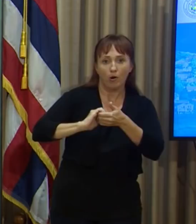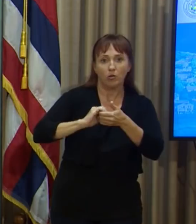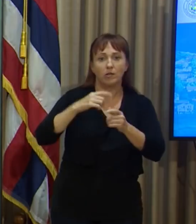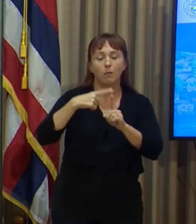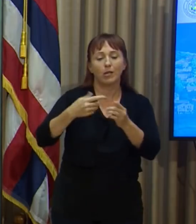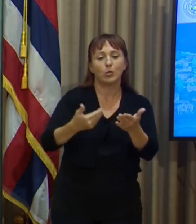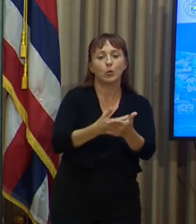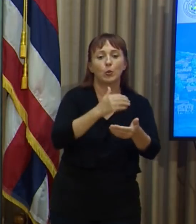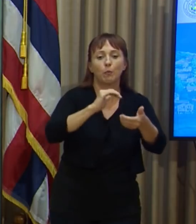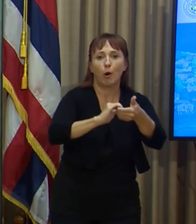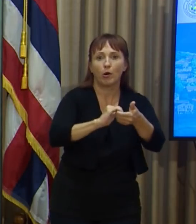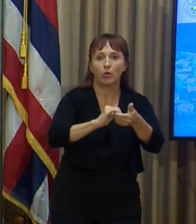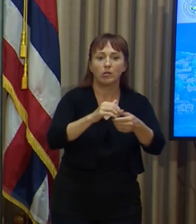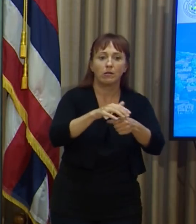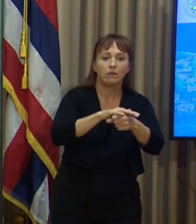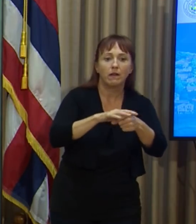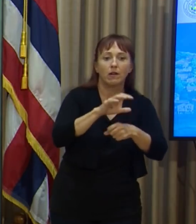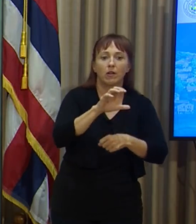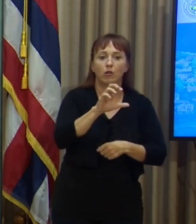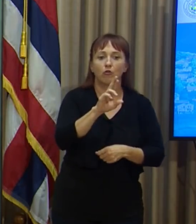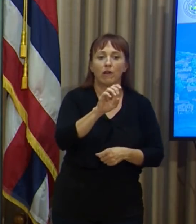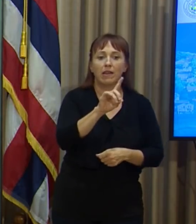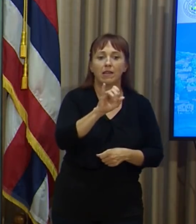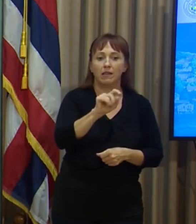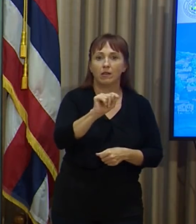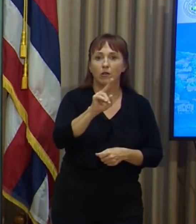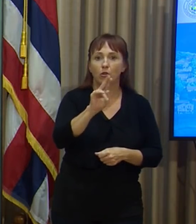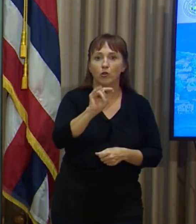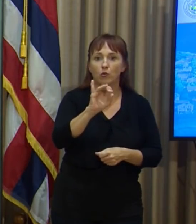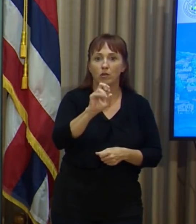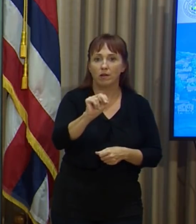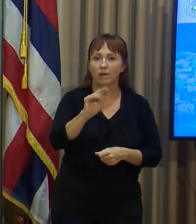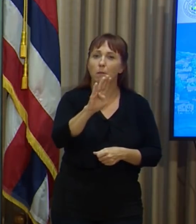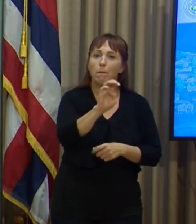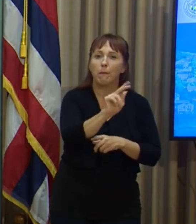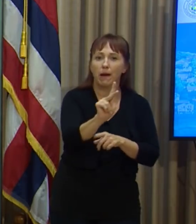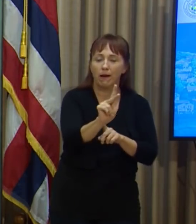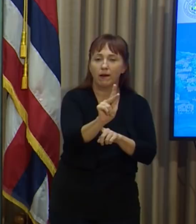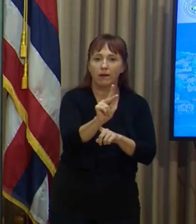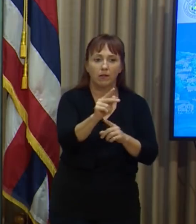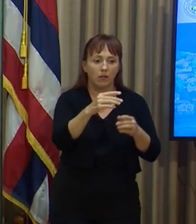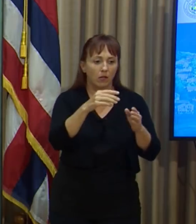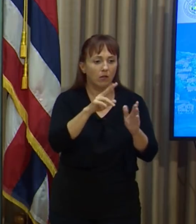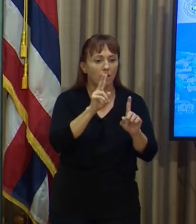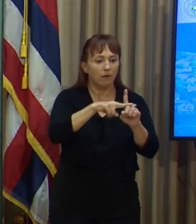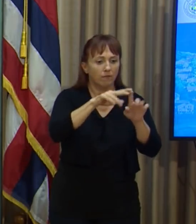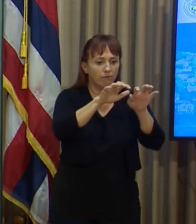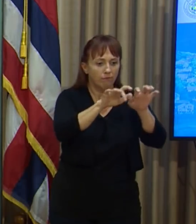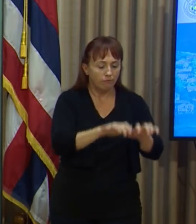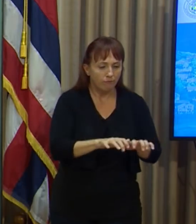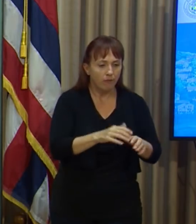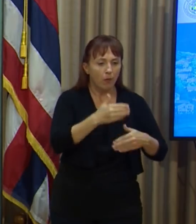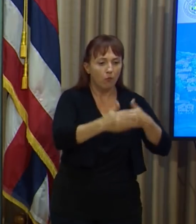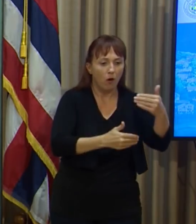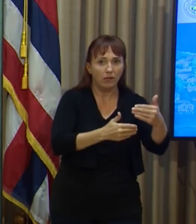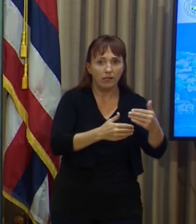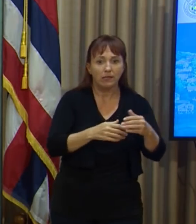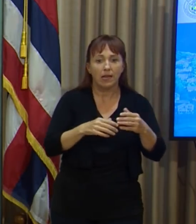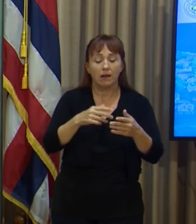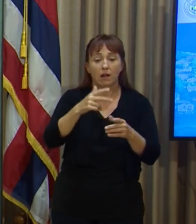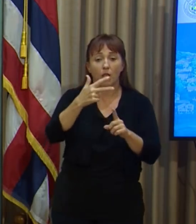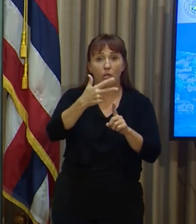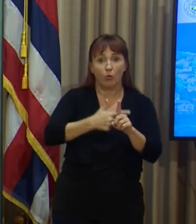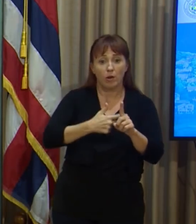partners, various local credit unions, who will process applications and deliver rent payments of up to three months at a time